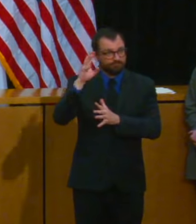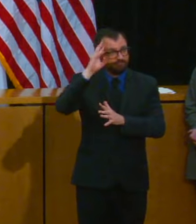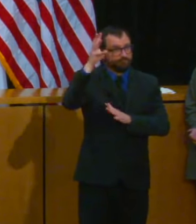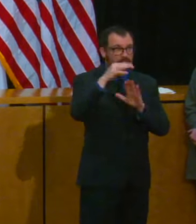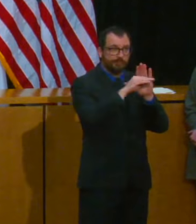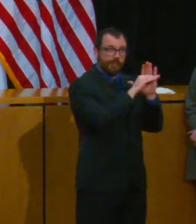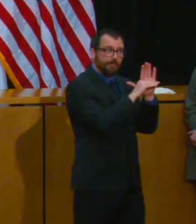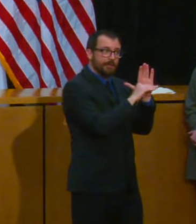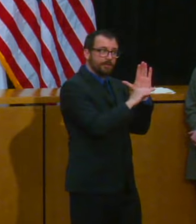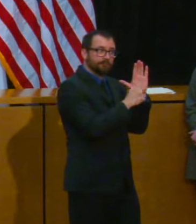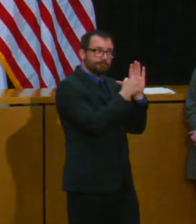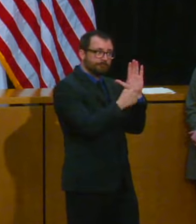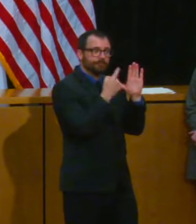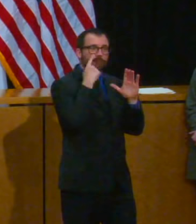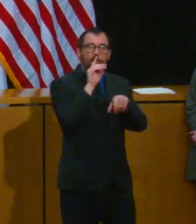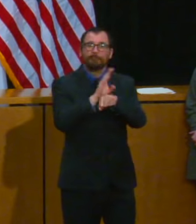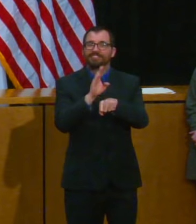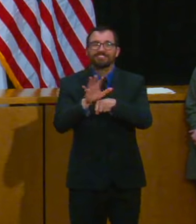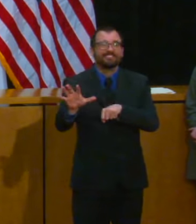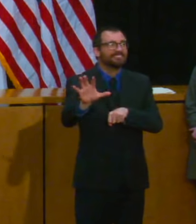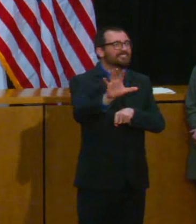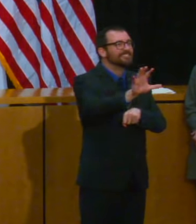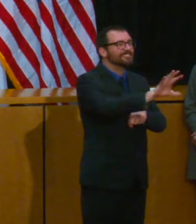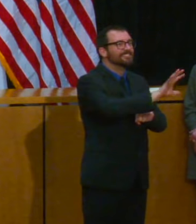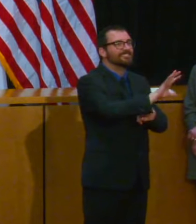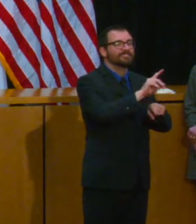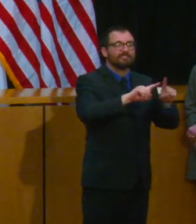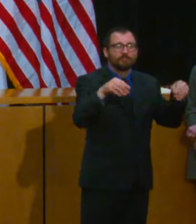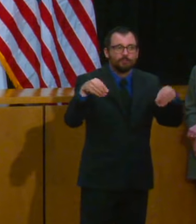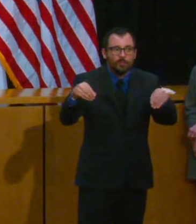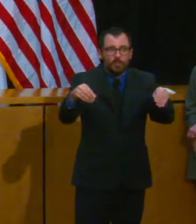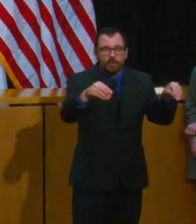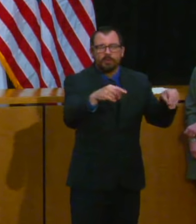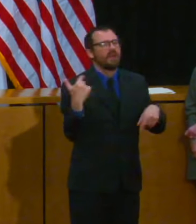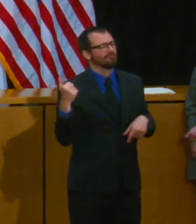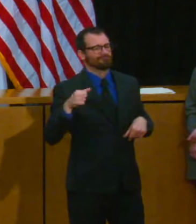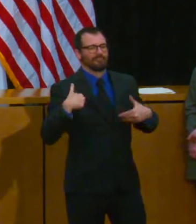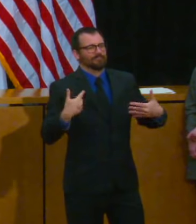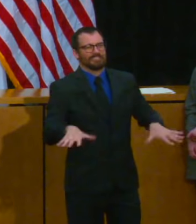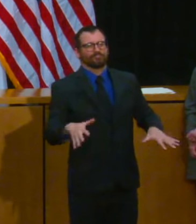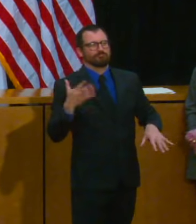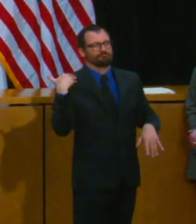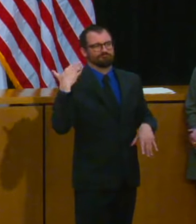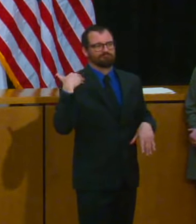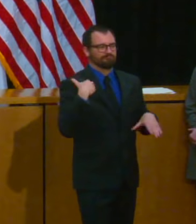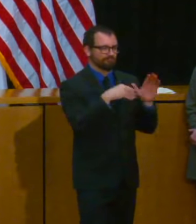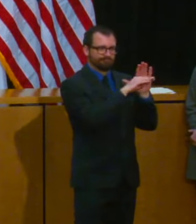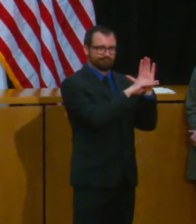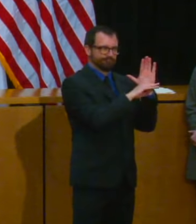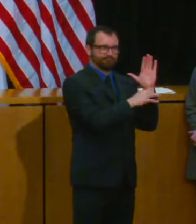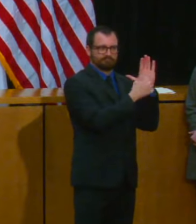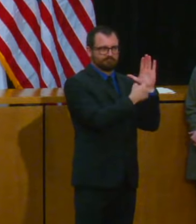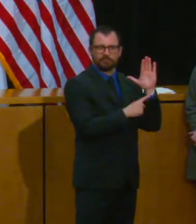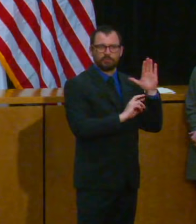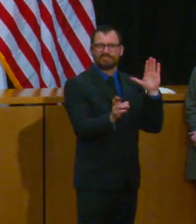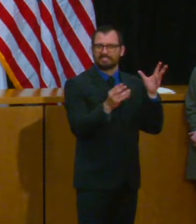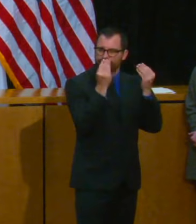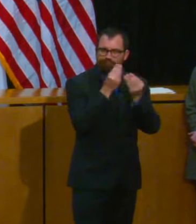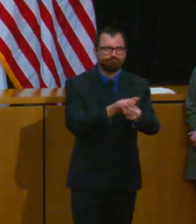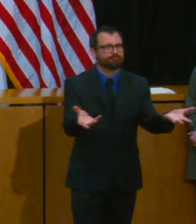We've put a whole series of guidance in place with respect to businesses that are currently open and those